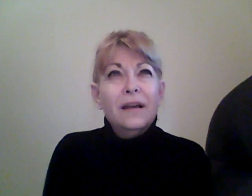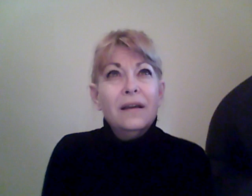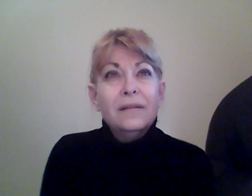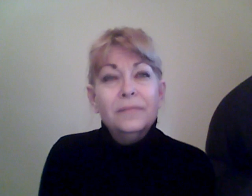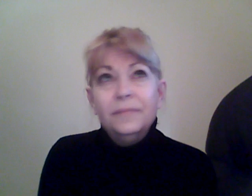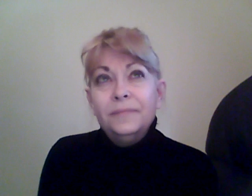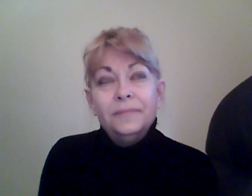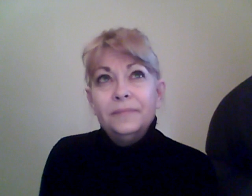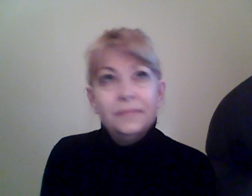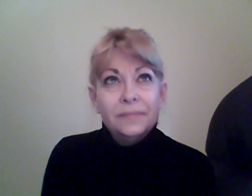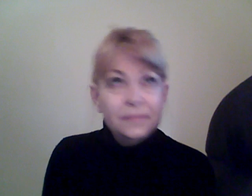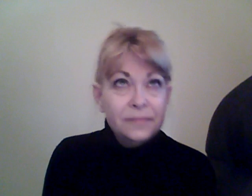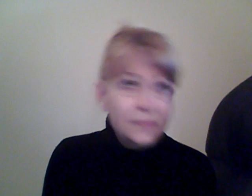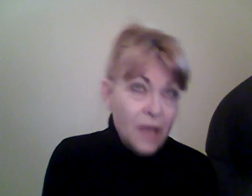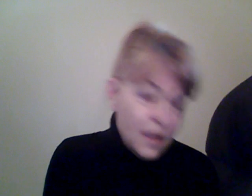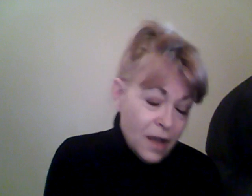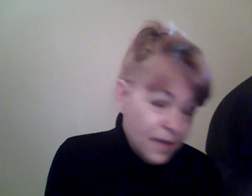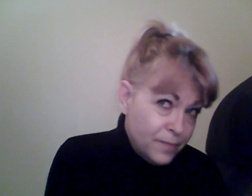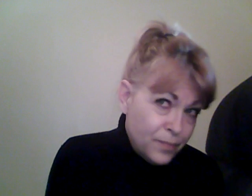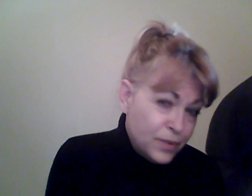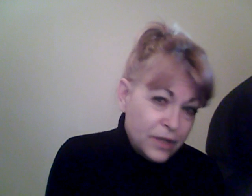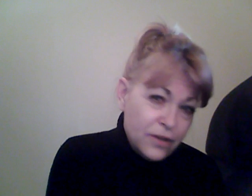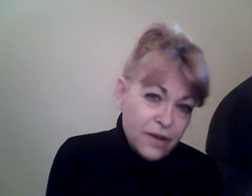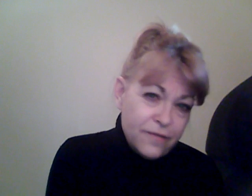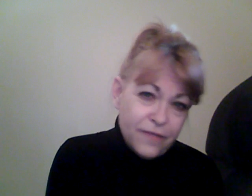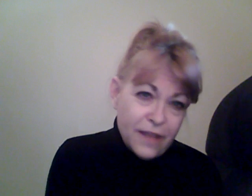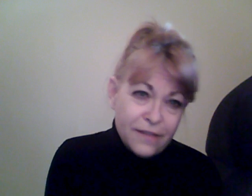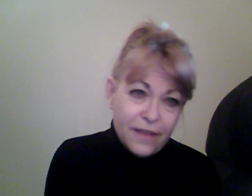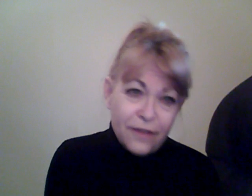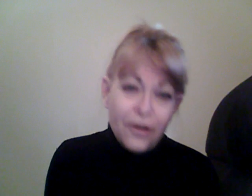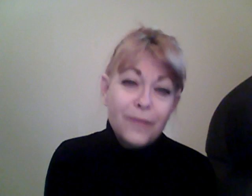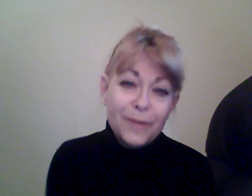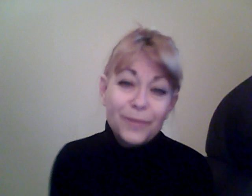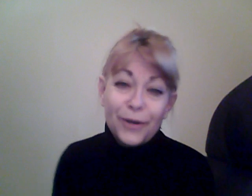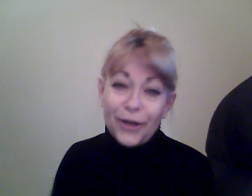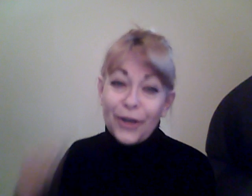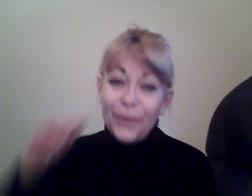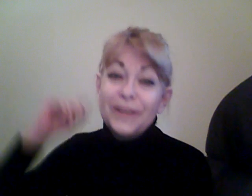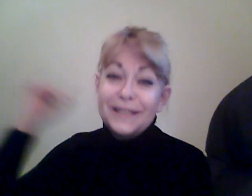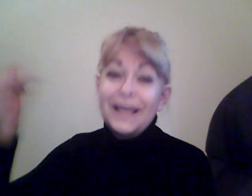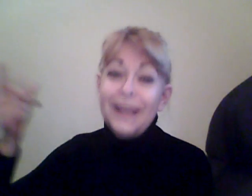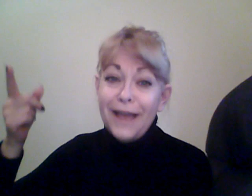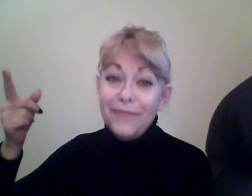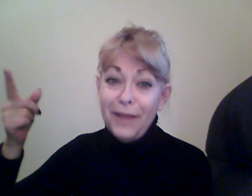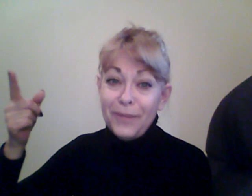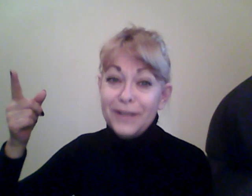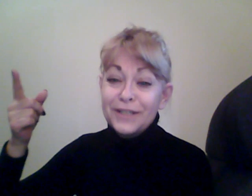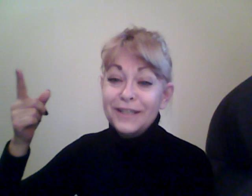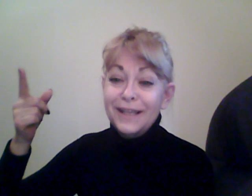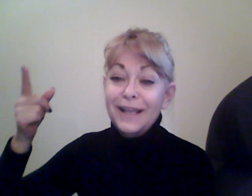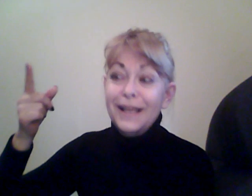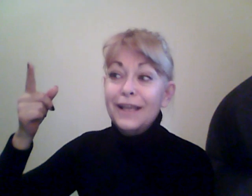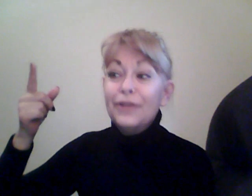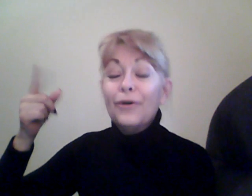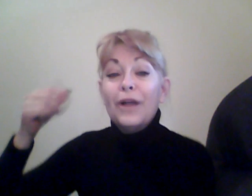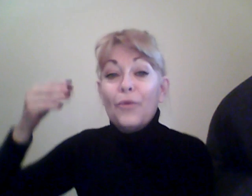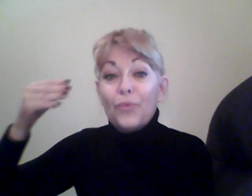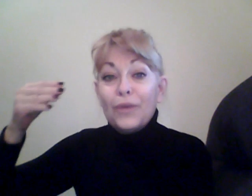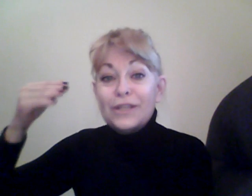Um, I, I'm putting a lot of faith that a lot of people are going to go into that high vibration. You know, reach